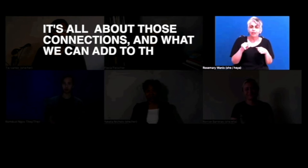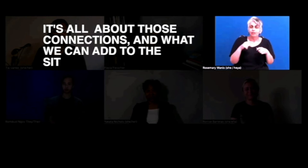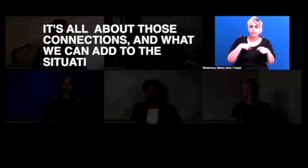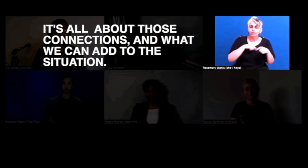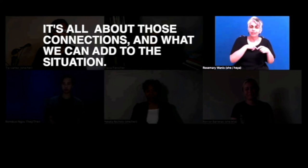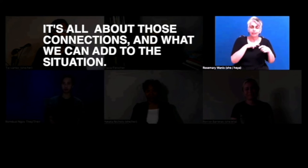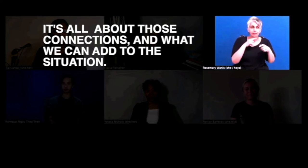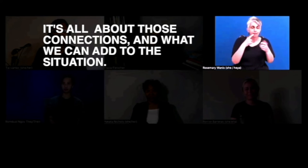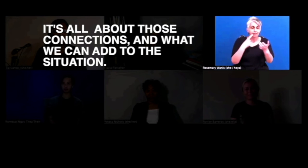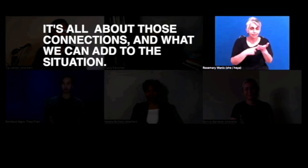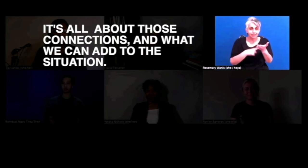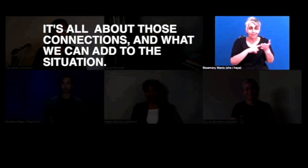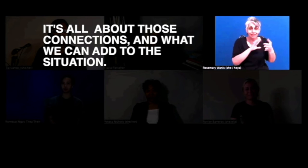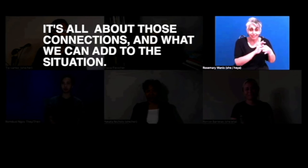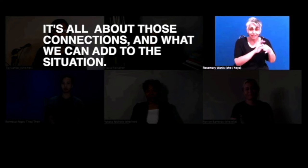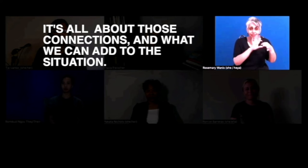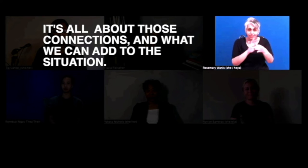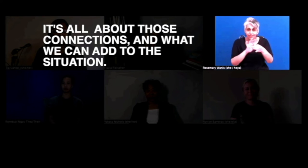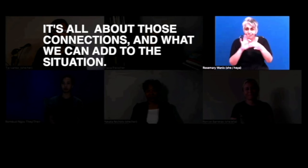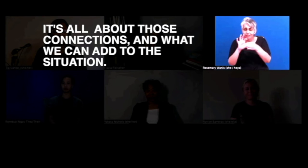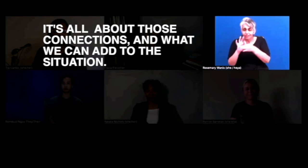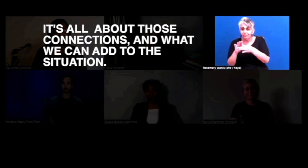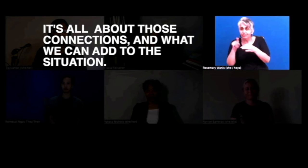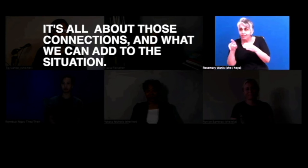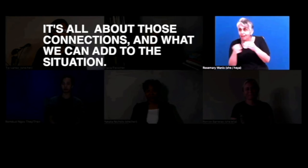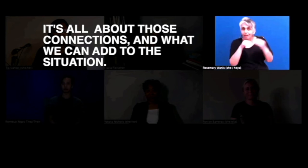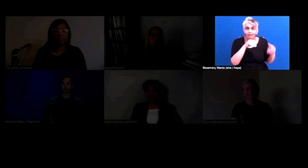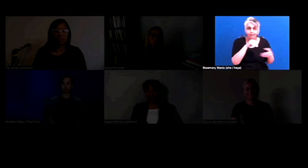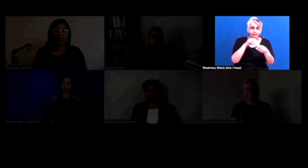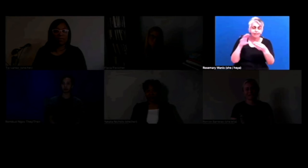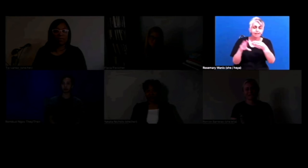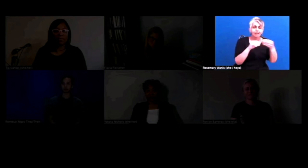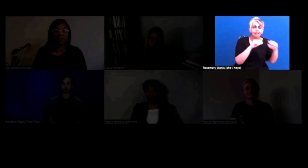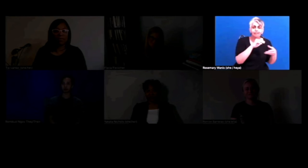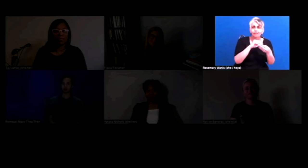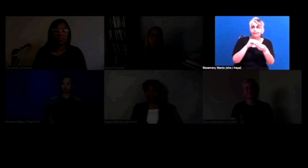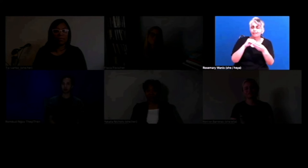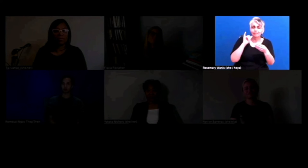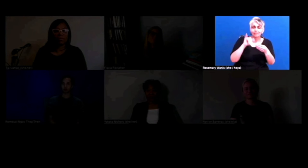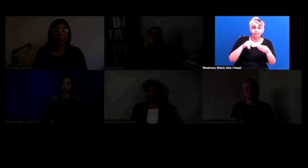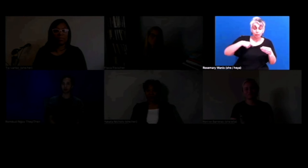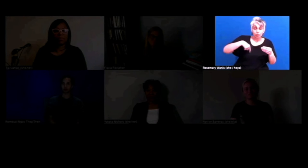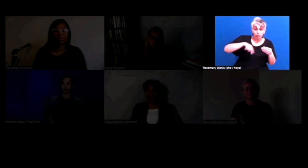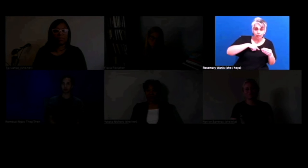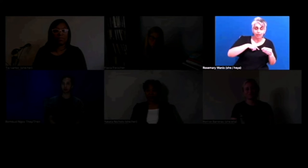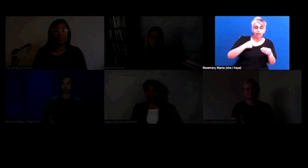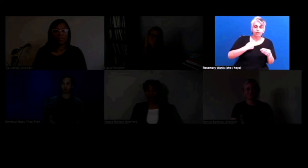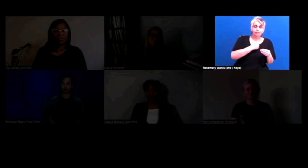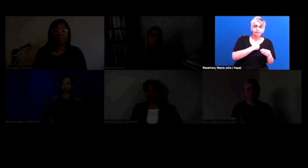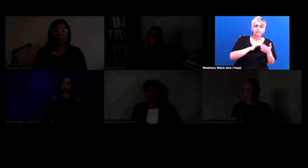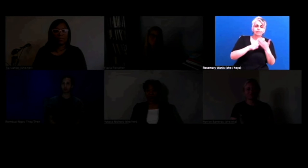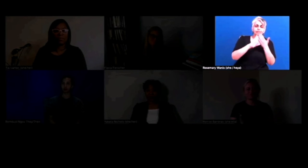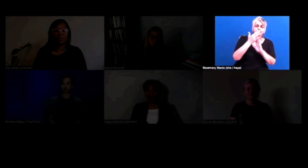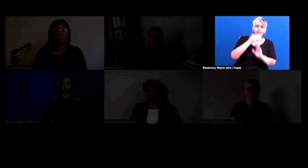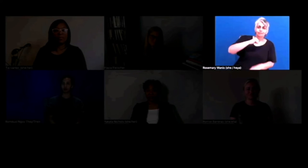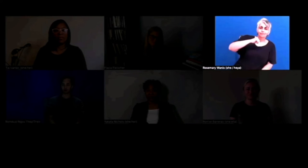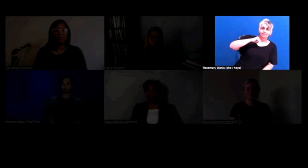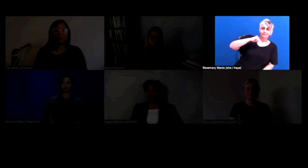and what we can add to the situation. And I think that resistance then becomes a response to the